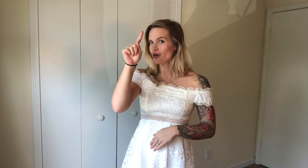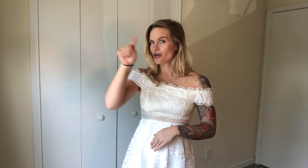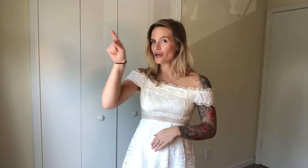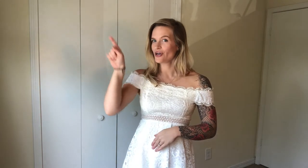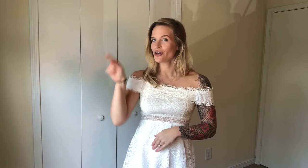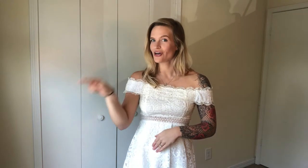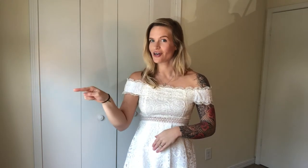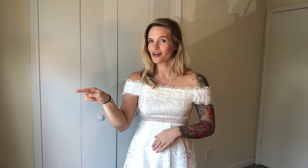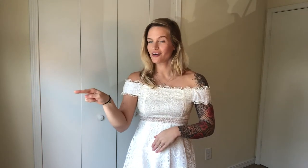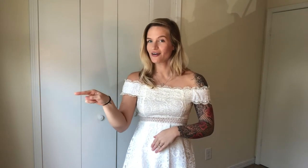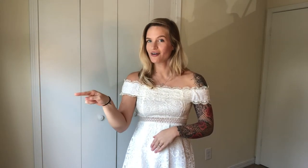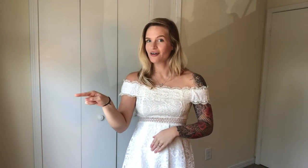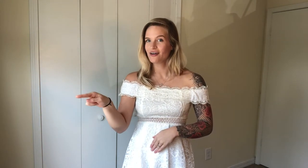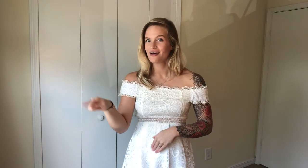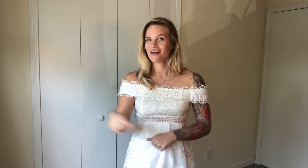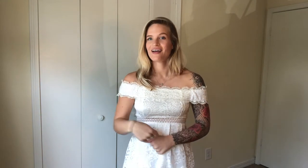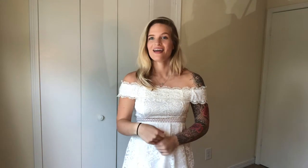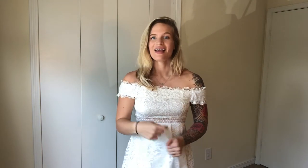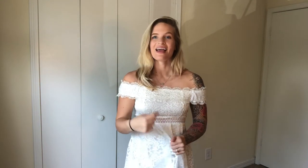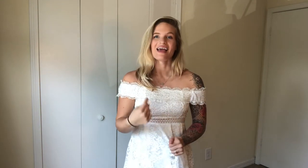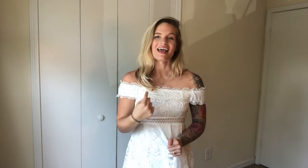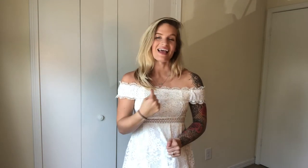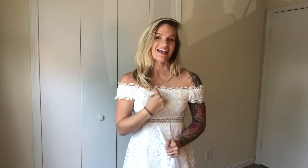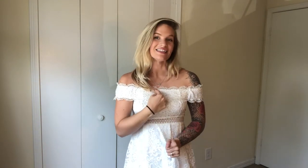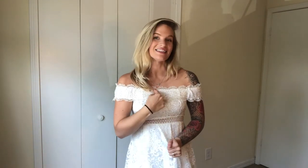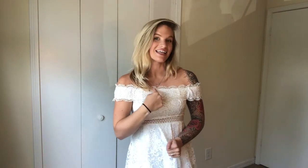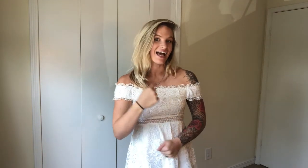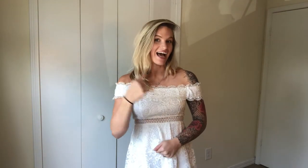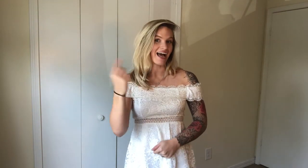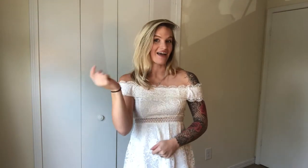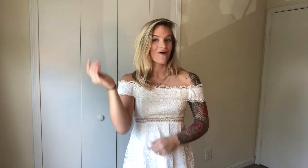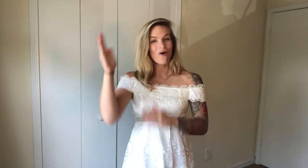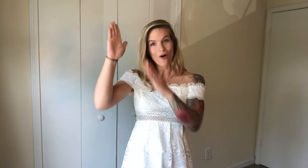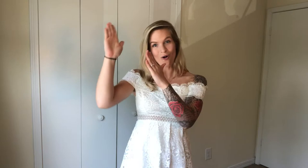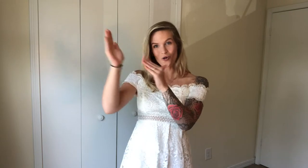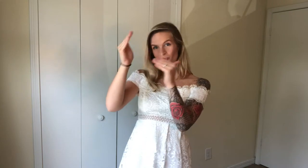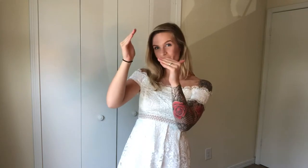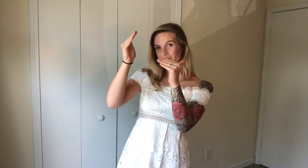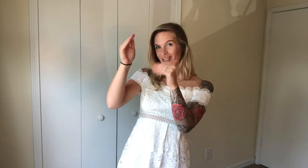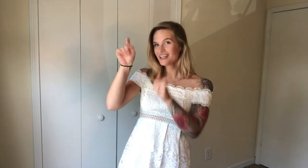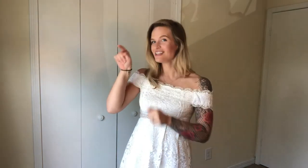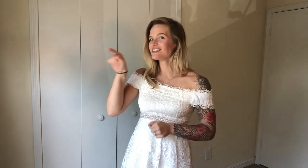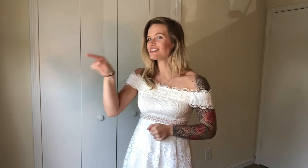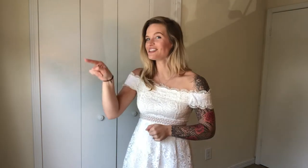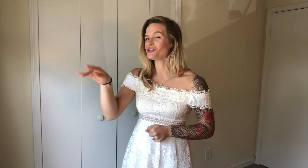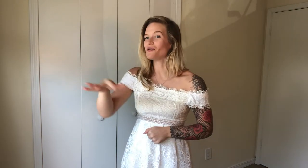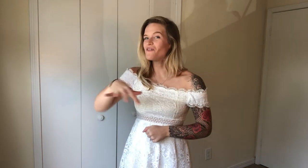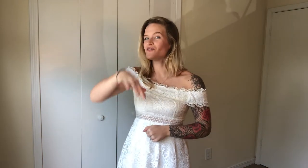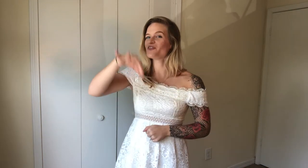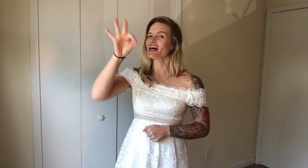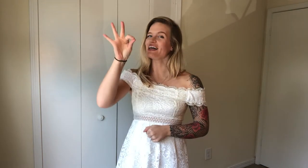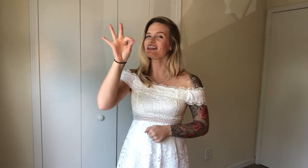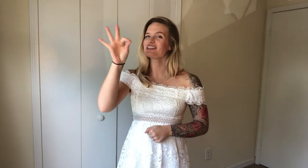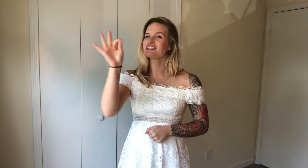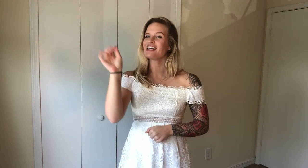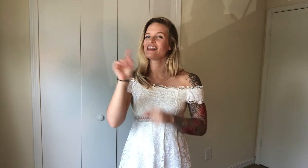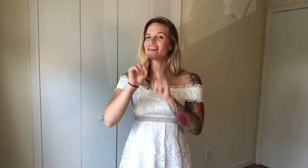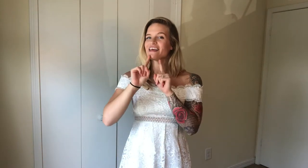her. And I hope she'll find the